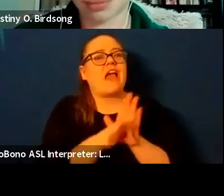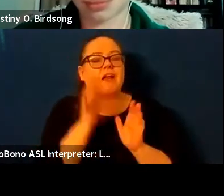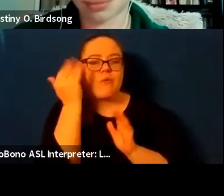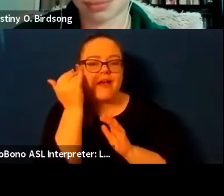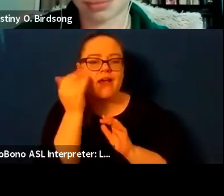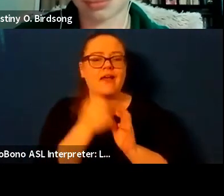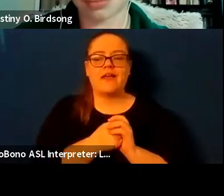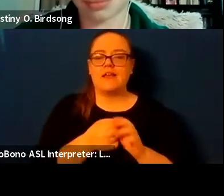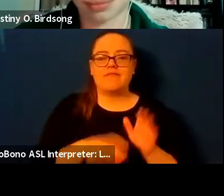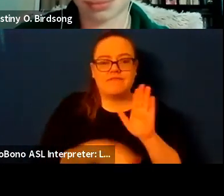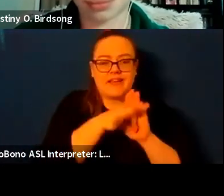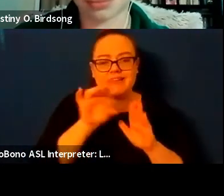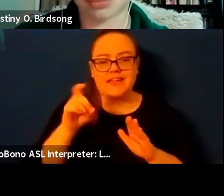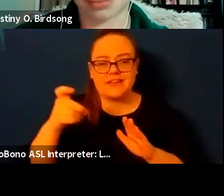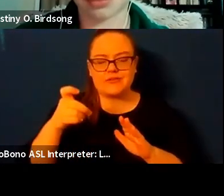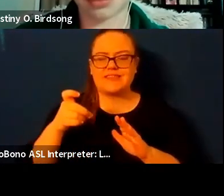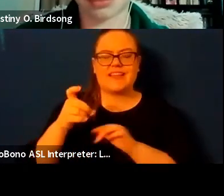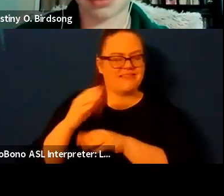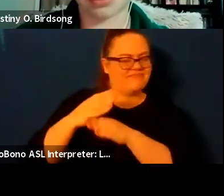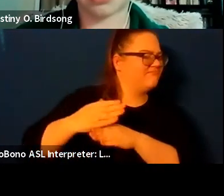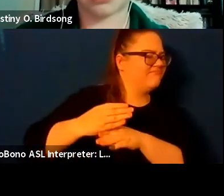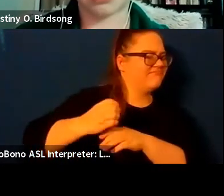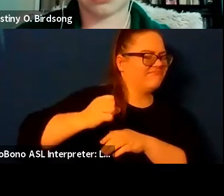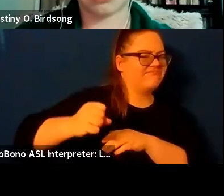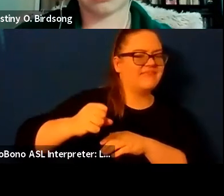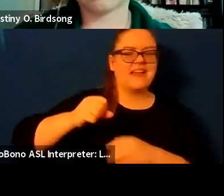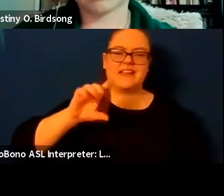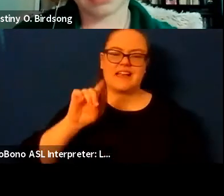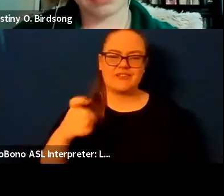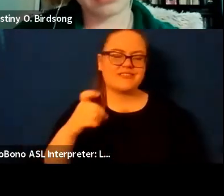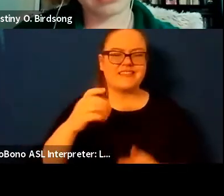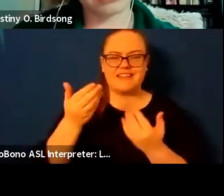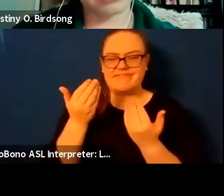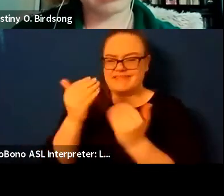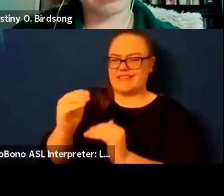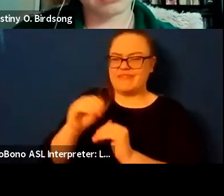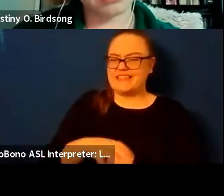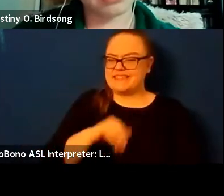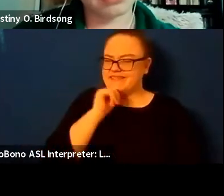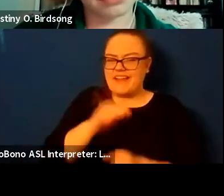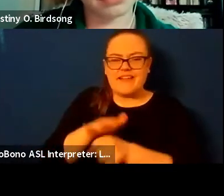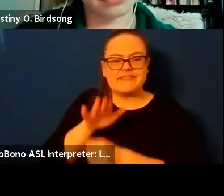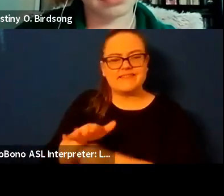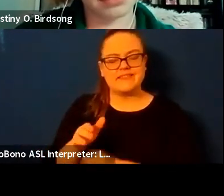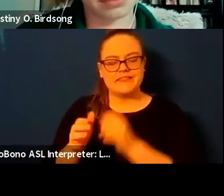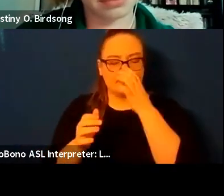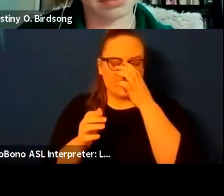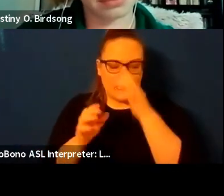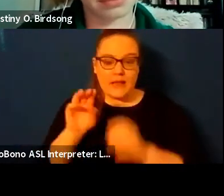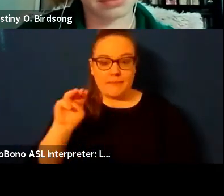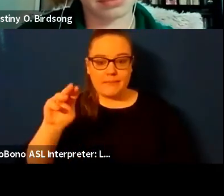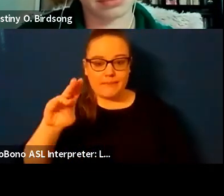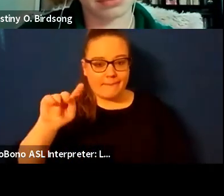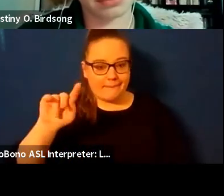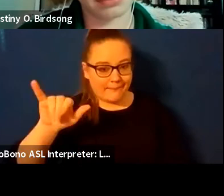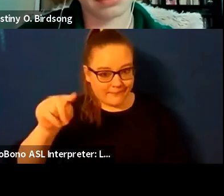explanations and diagnoses right and finding all the ways that they're they're limited or they lack and i think myth is such an amazing engine for that right because it's